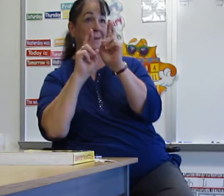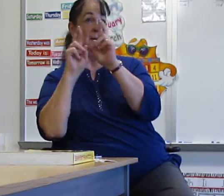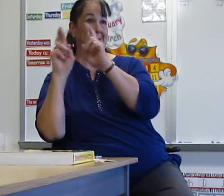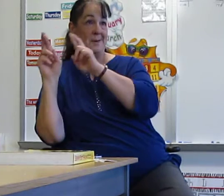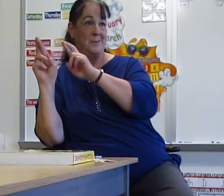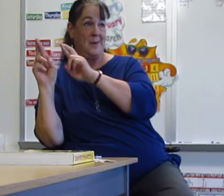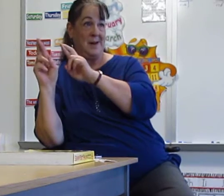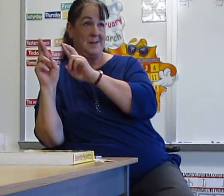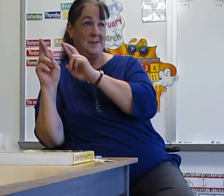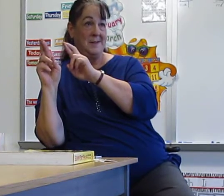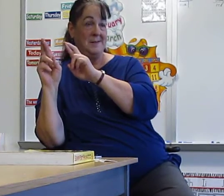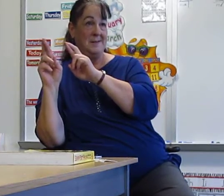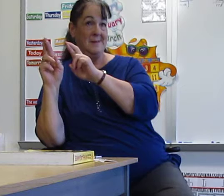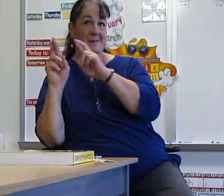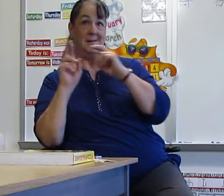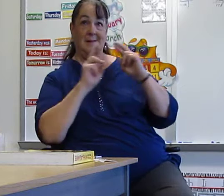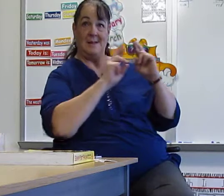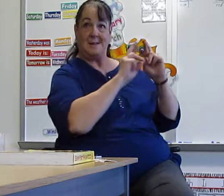Right. This.